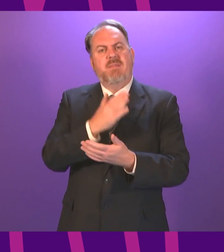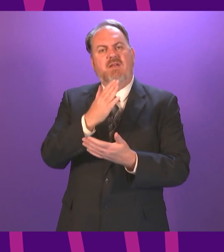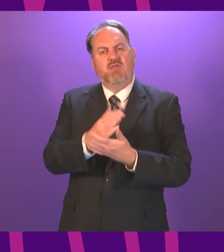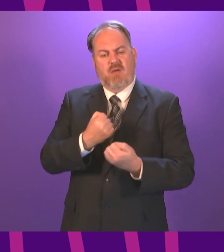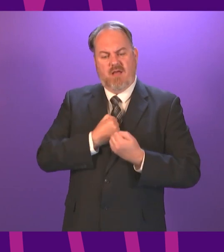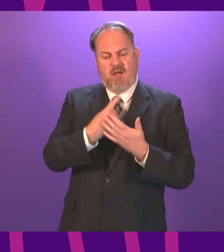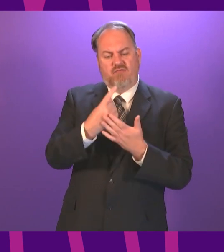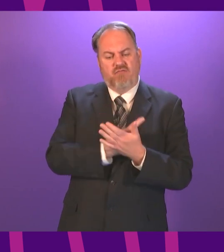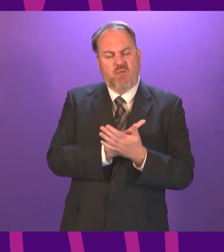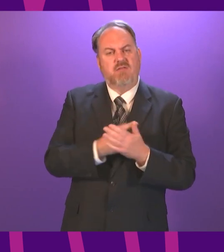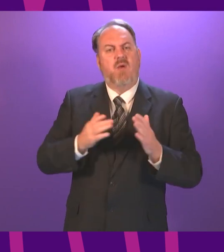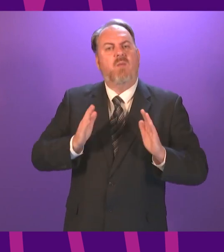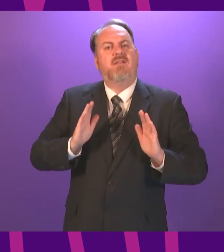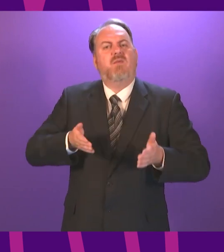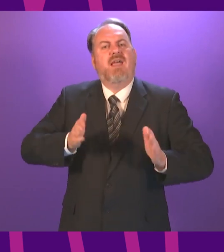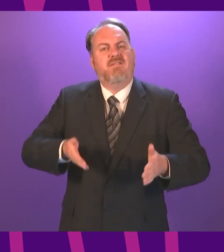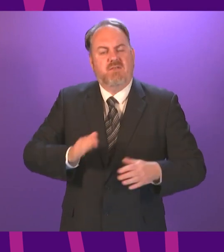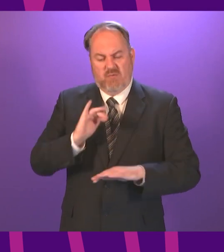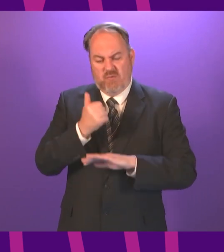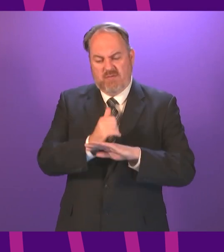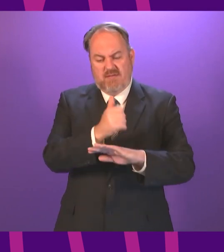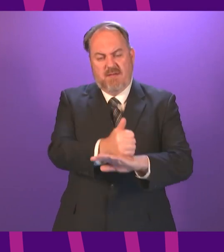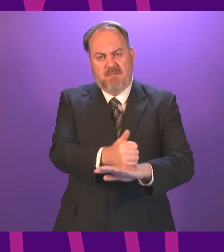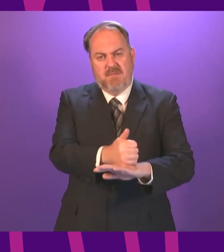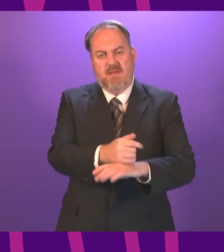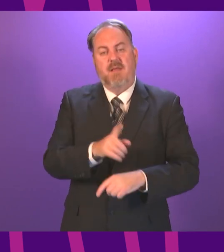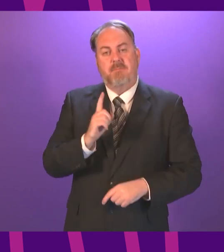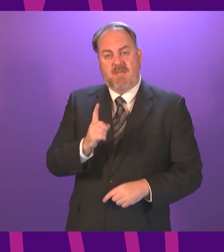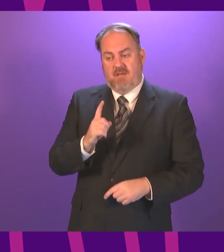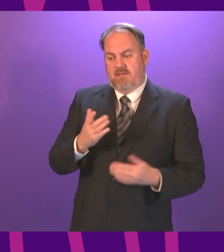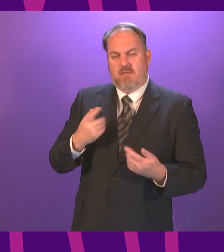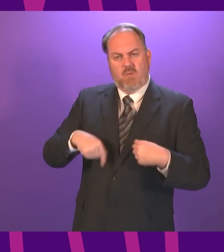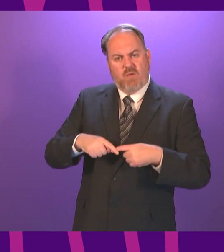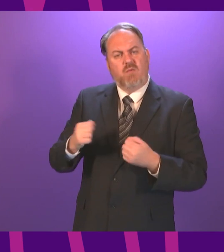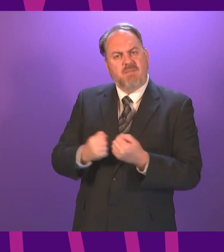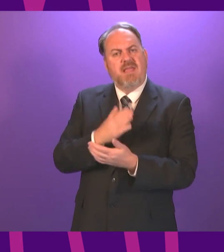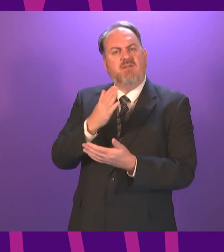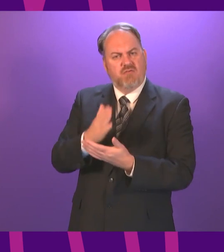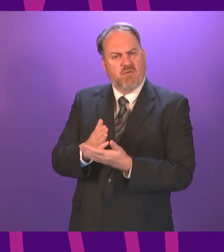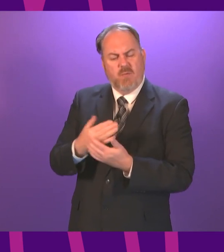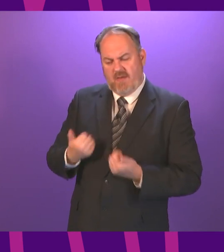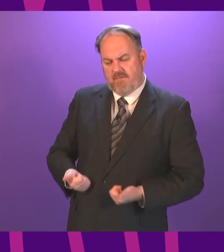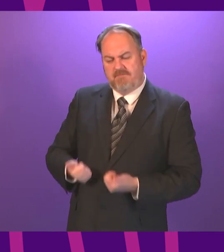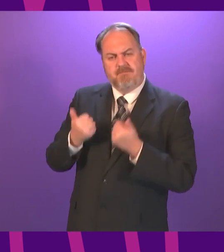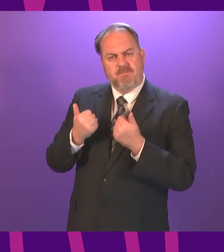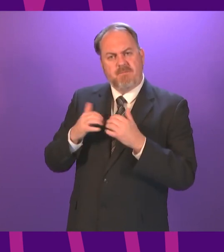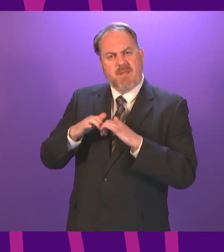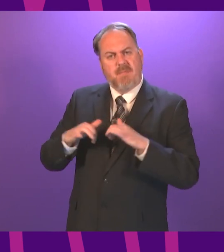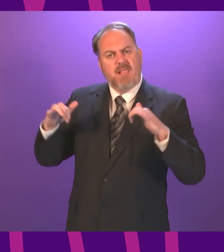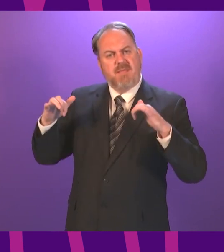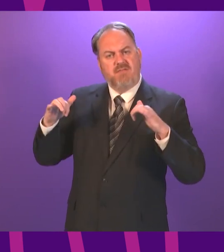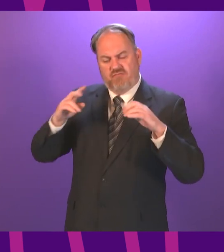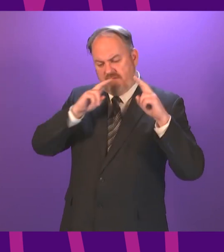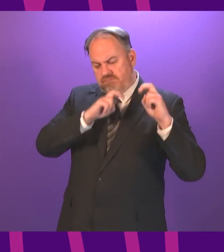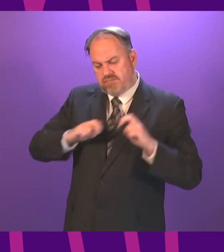That sometimes requires swift action to be taken. But we are also committed to ensuring effective parliamentary scrutiny of our decisions.